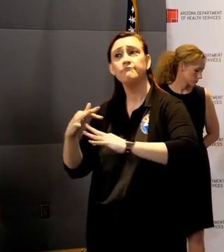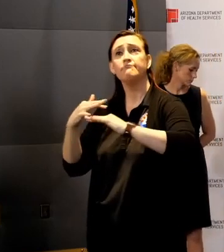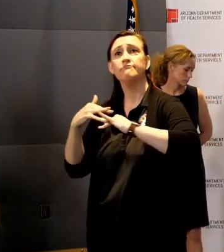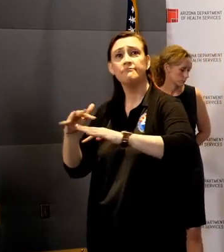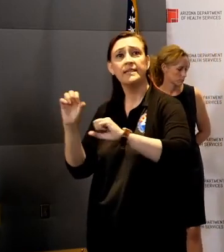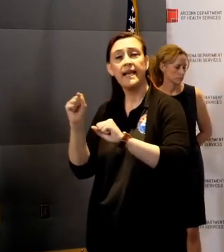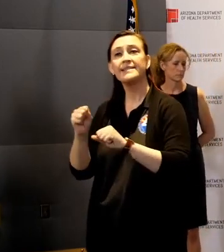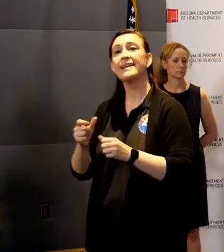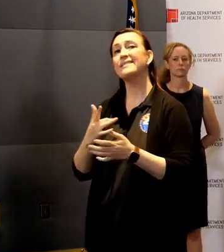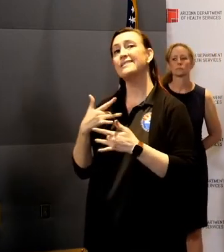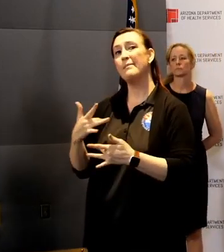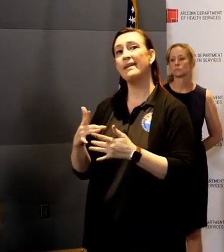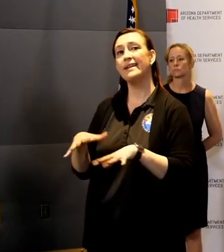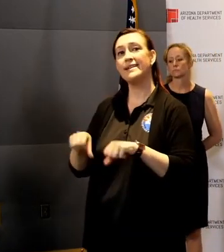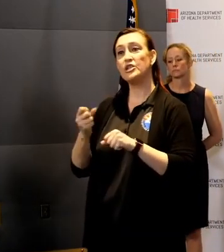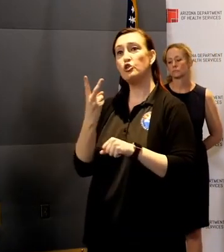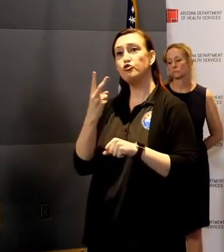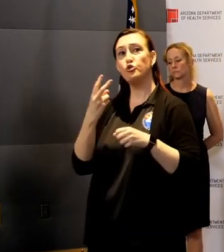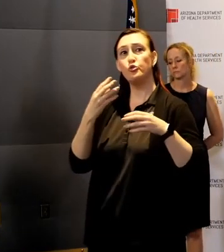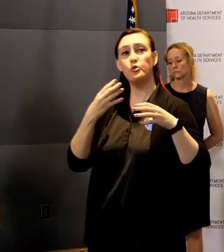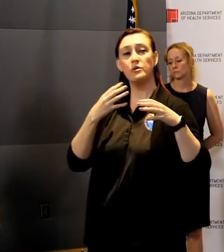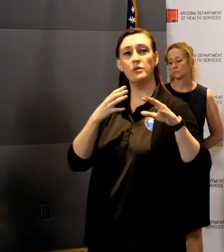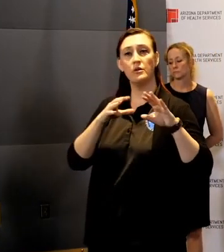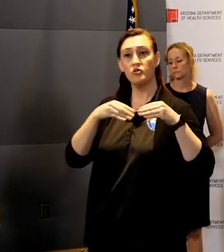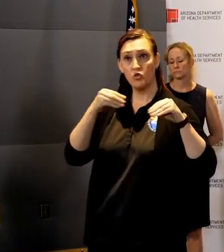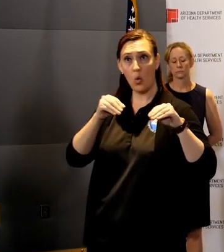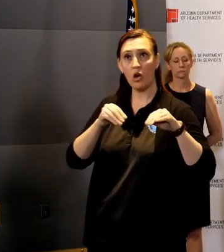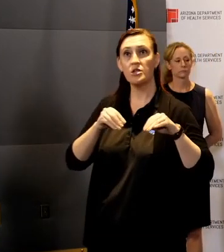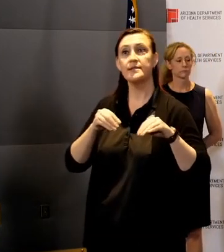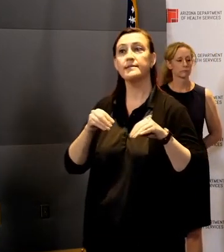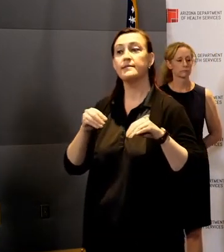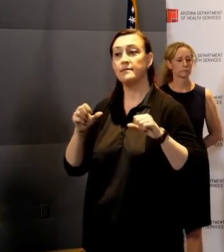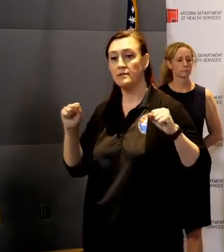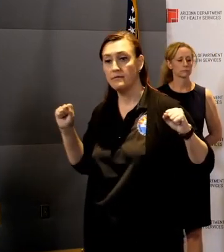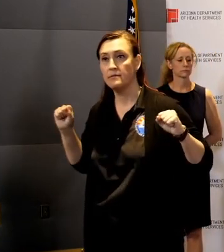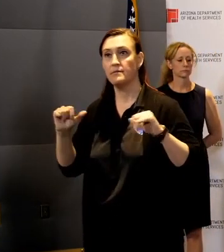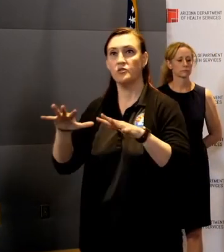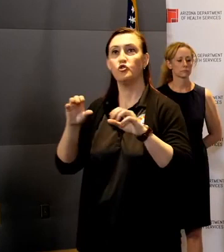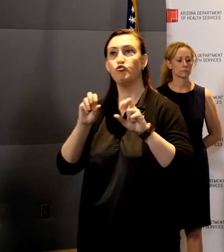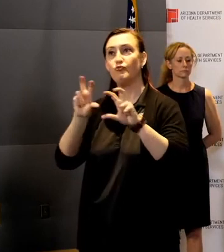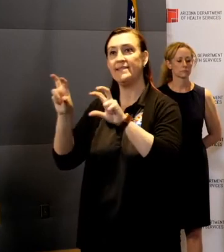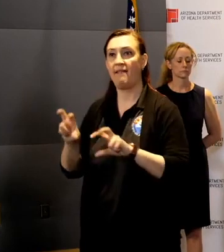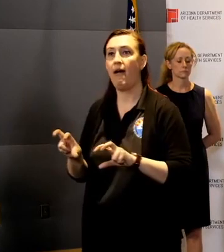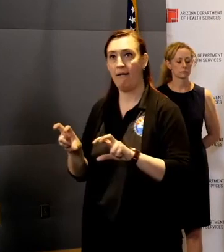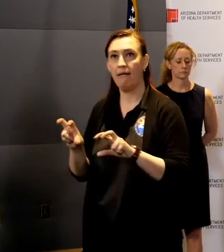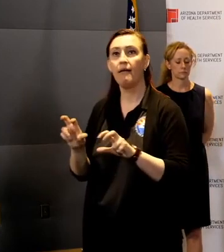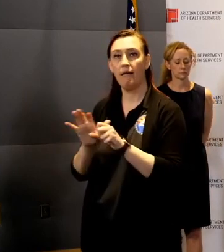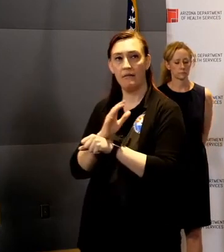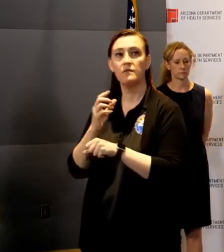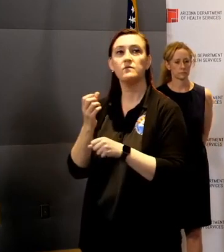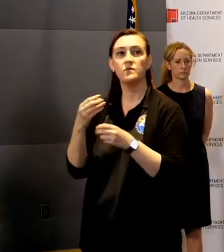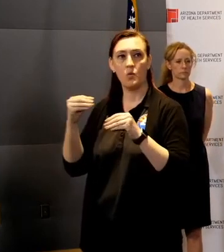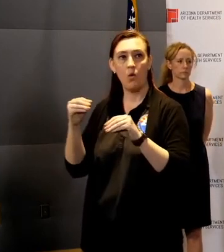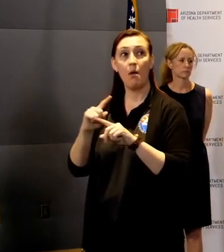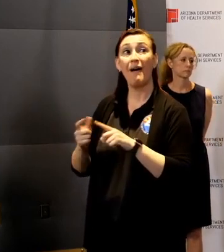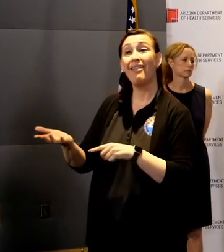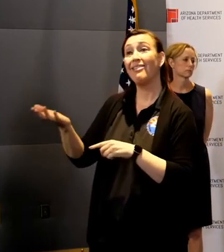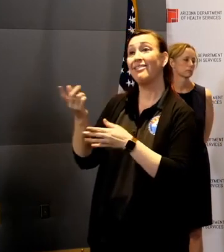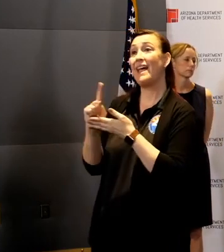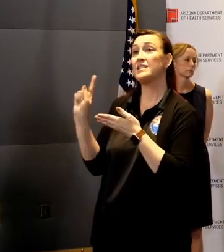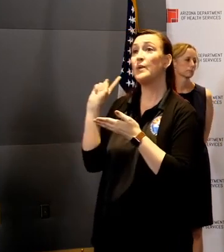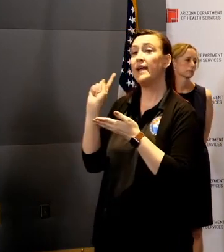typically takes two stores to restock a grocery store. At this time last week, it was 12 trucks